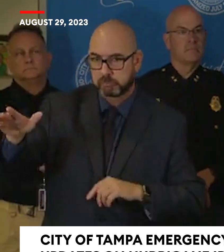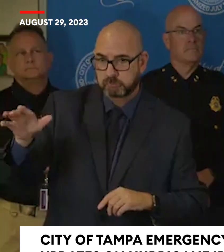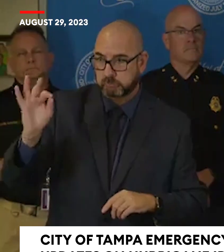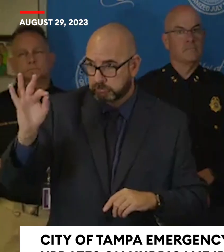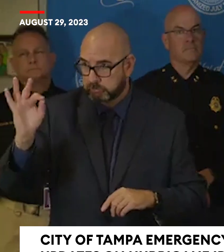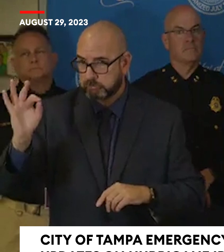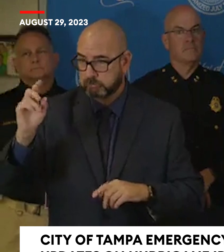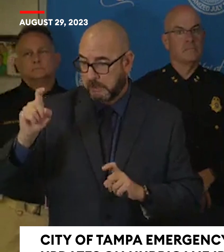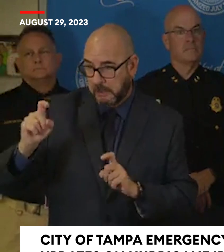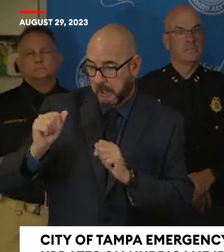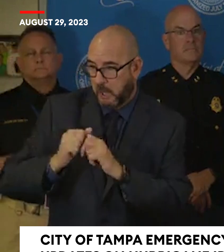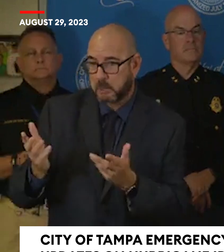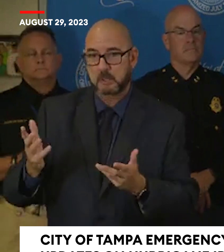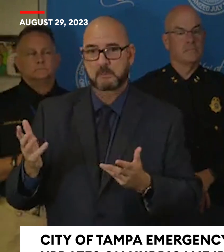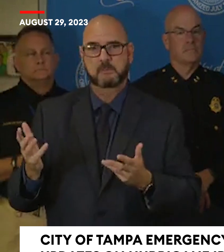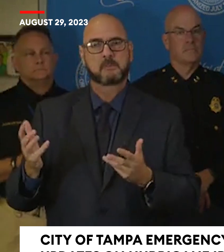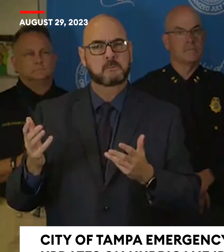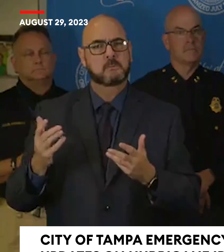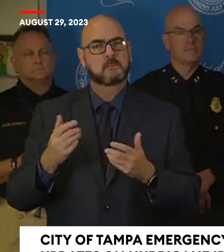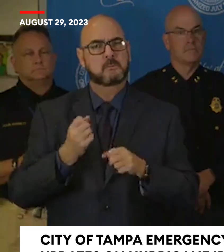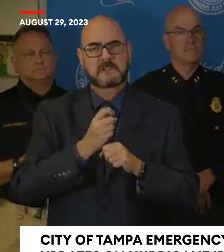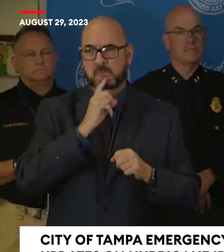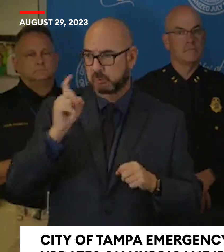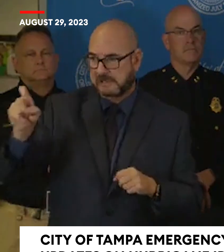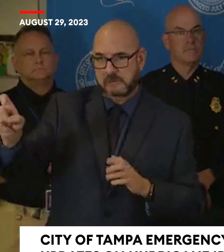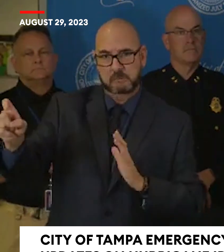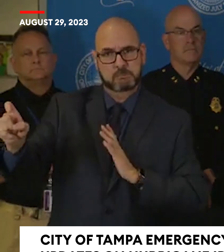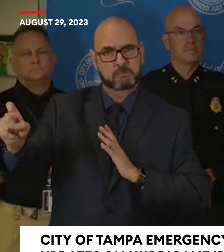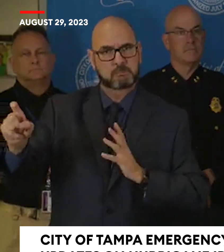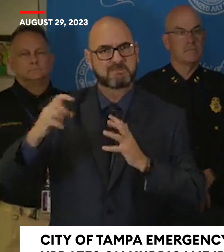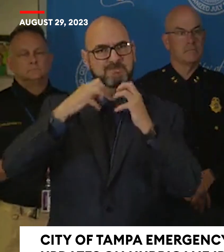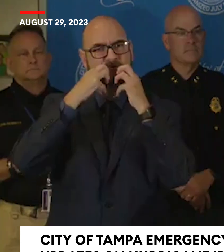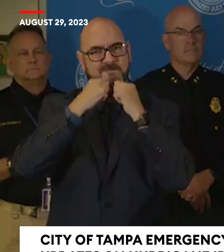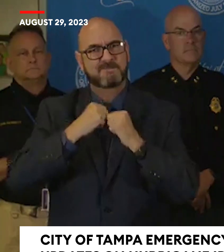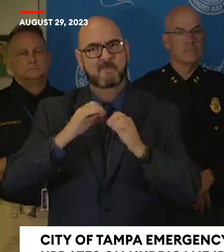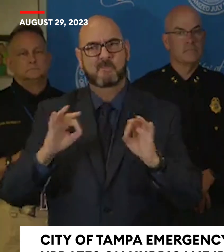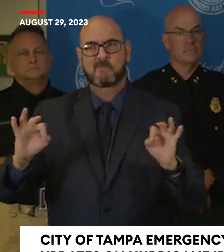they need is critically important as well.